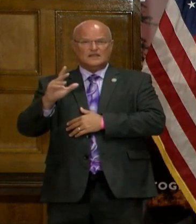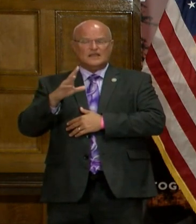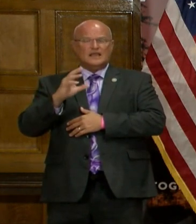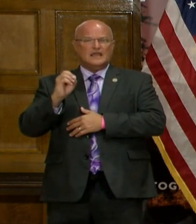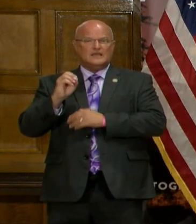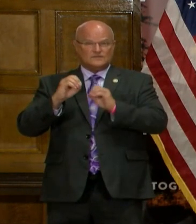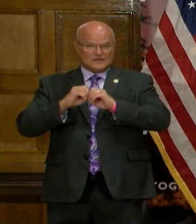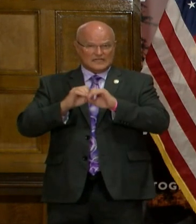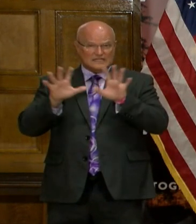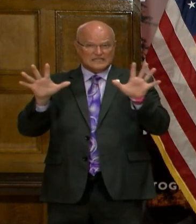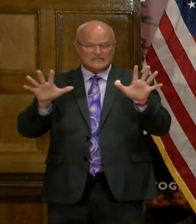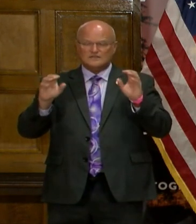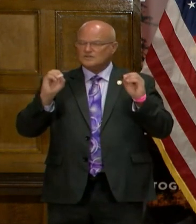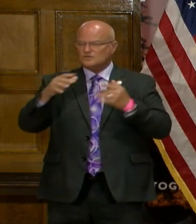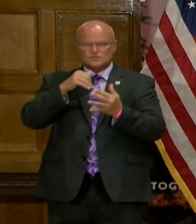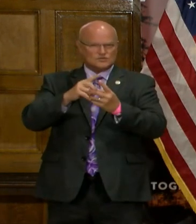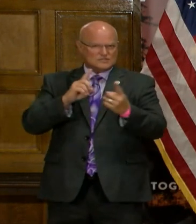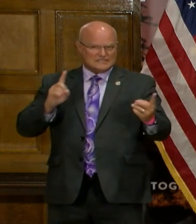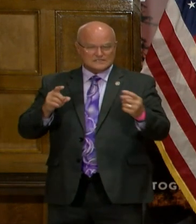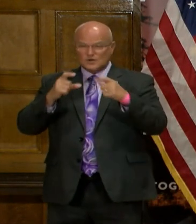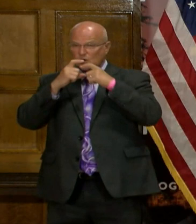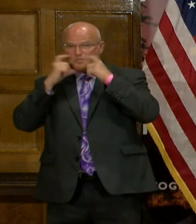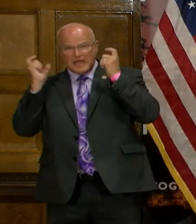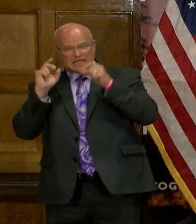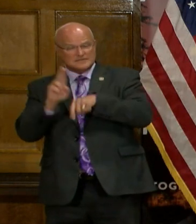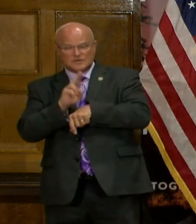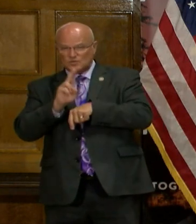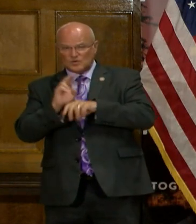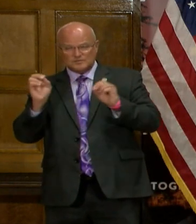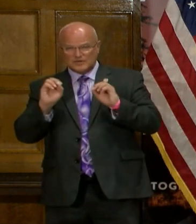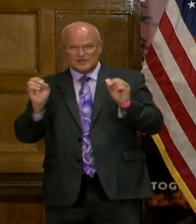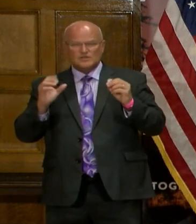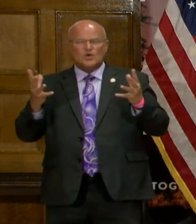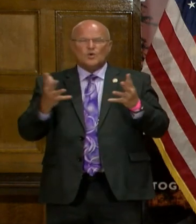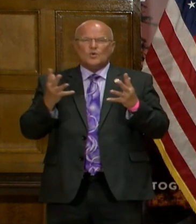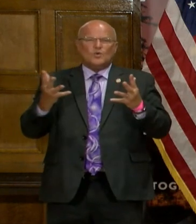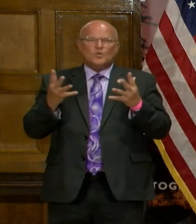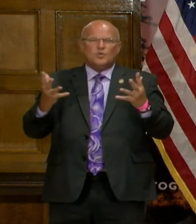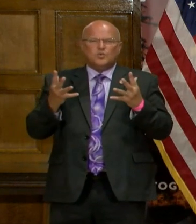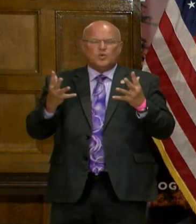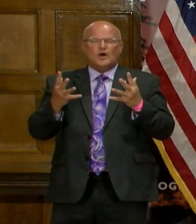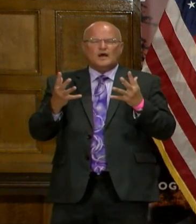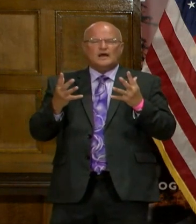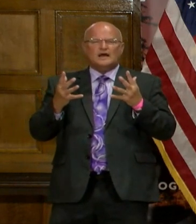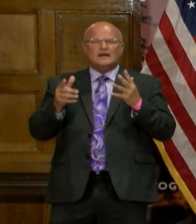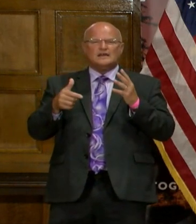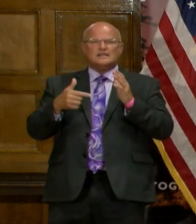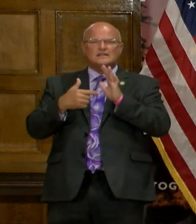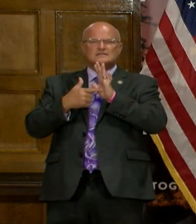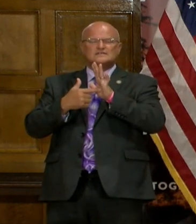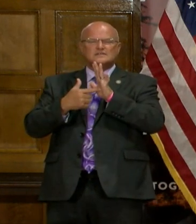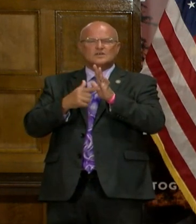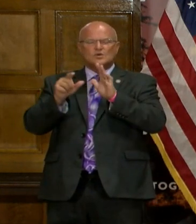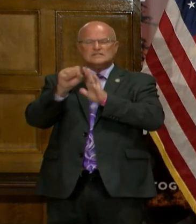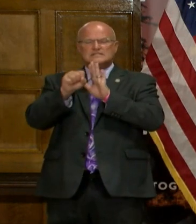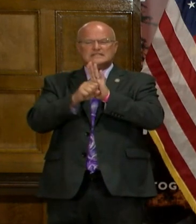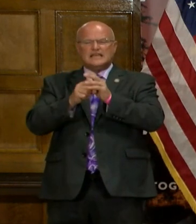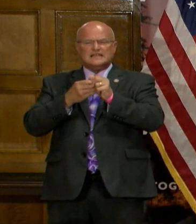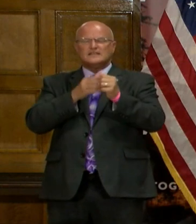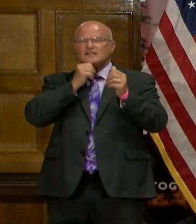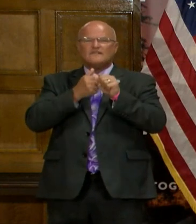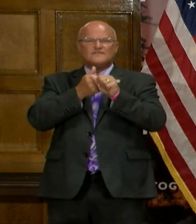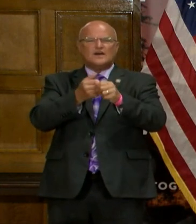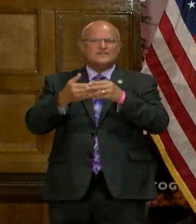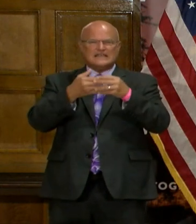it's very clear there's no social distancing or masks being worn. So what message does this send to Arkansans when state leaders aren't following